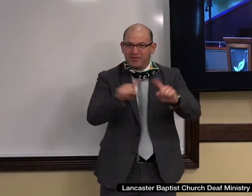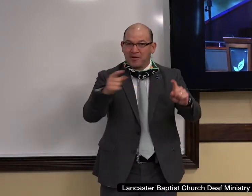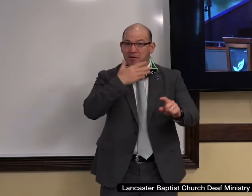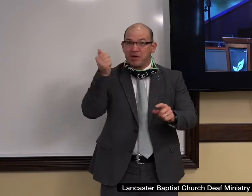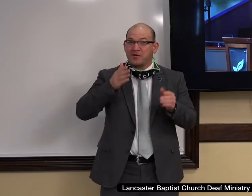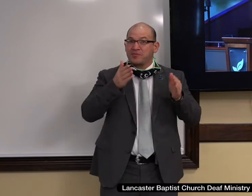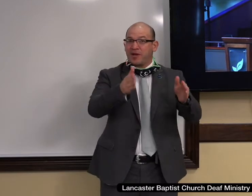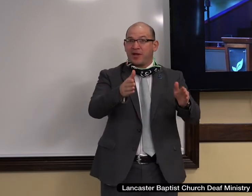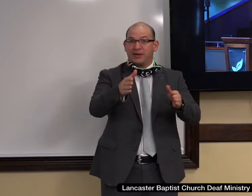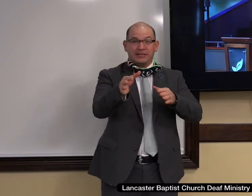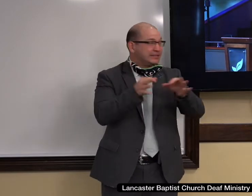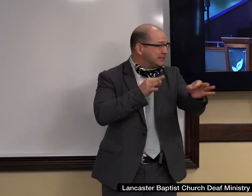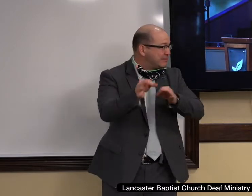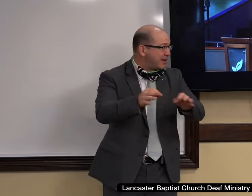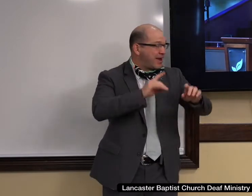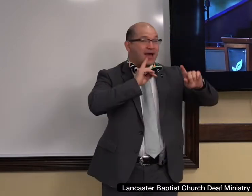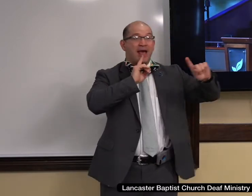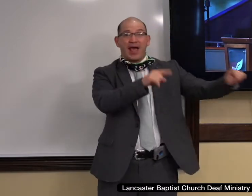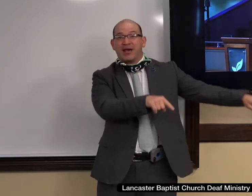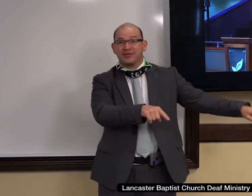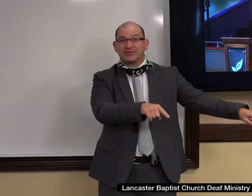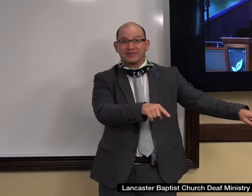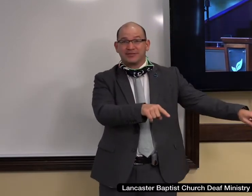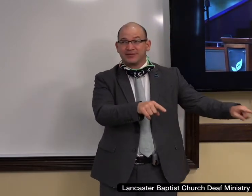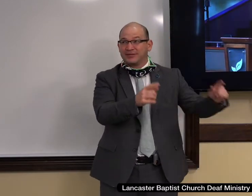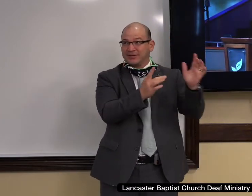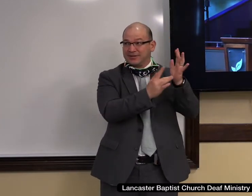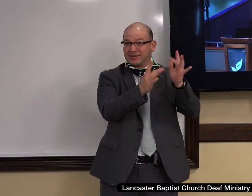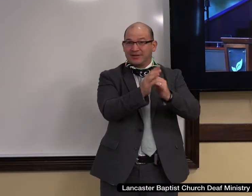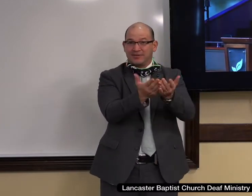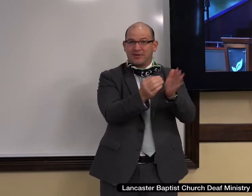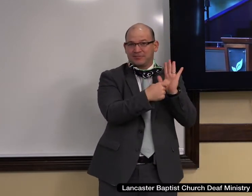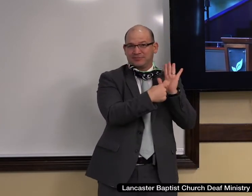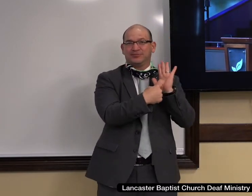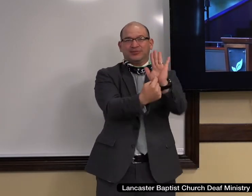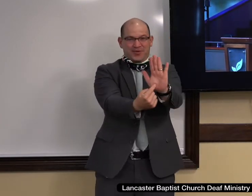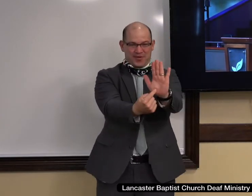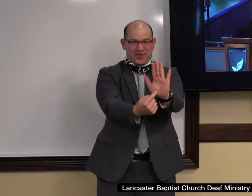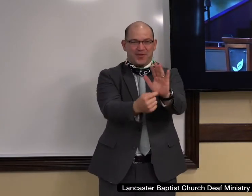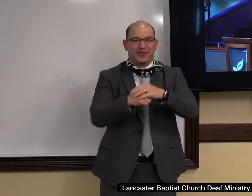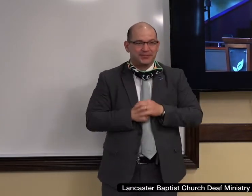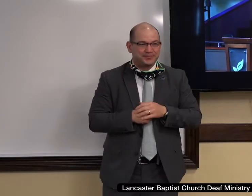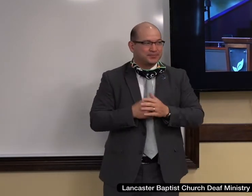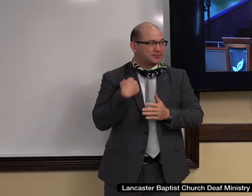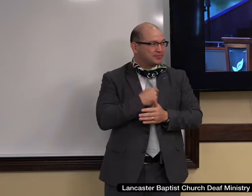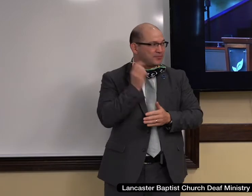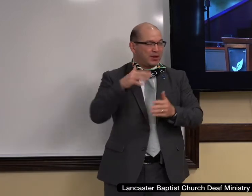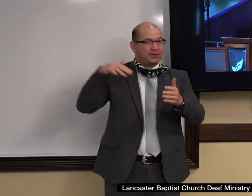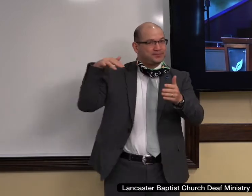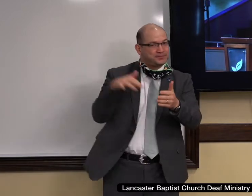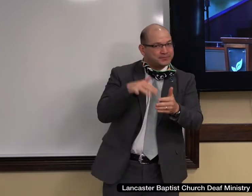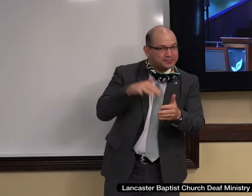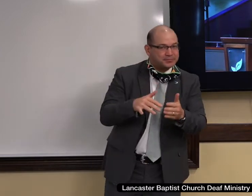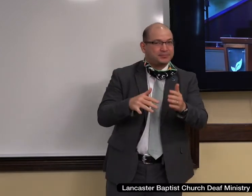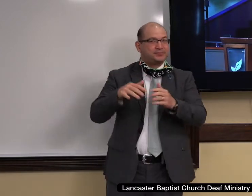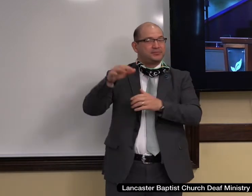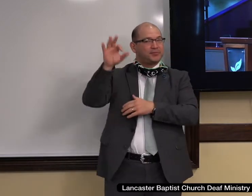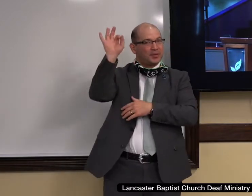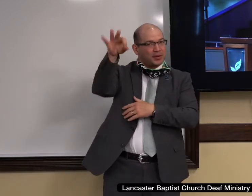cut through the fog than to turn on the light of the Bible and so we're going to have a study and a preaching time. Many would